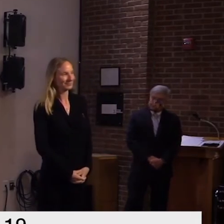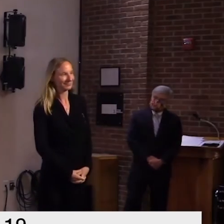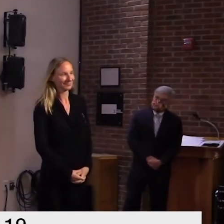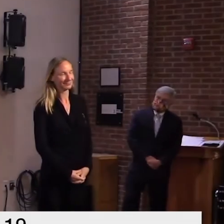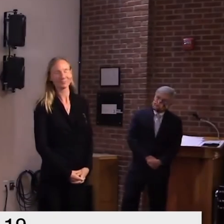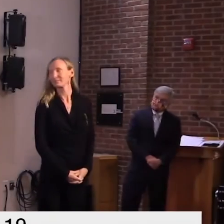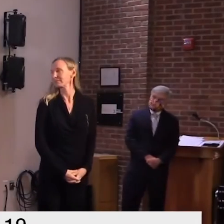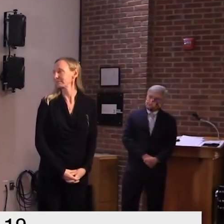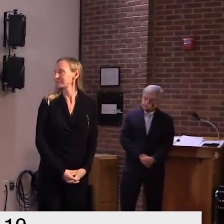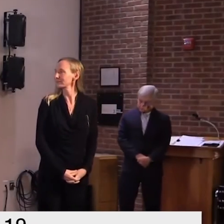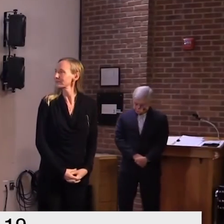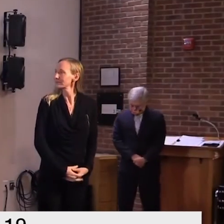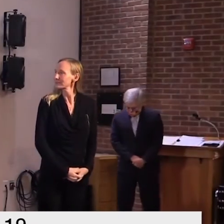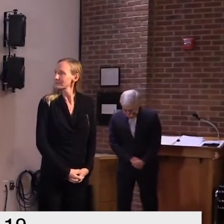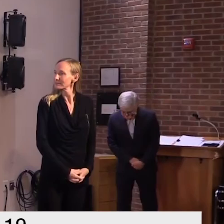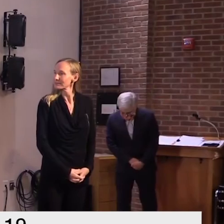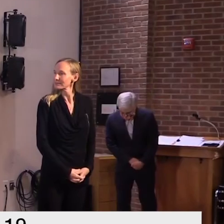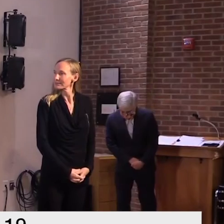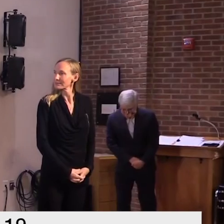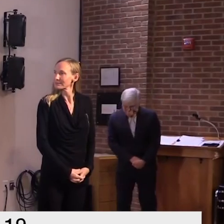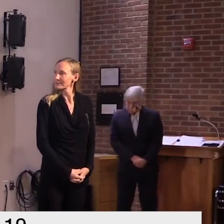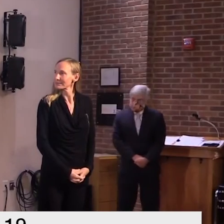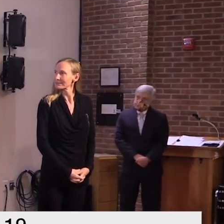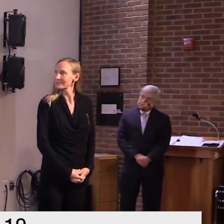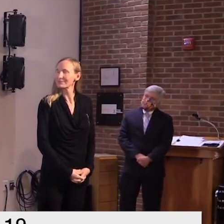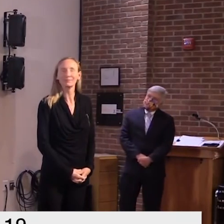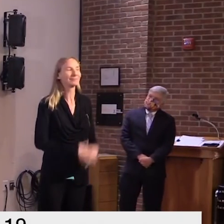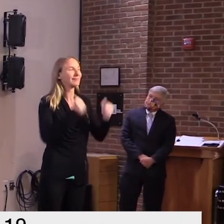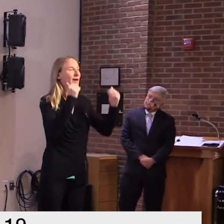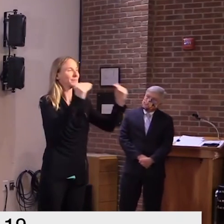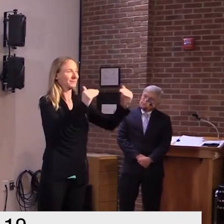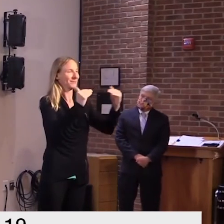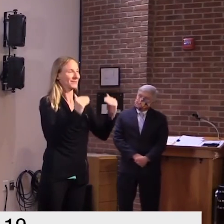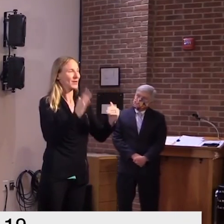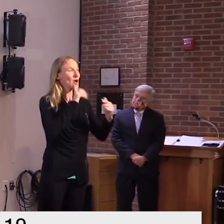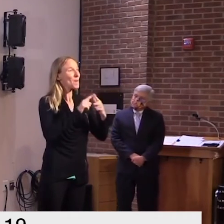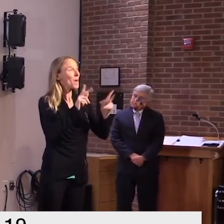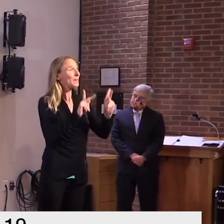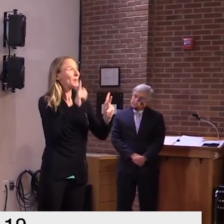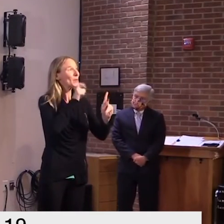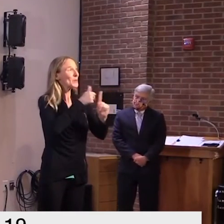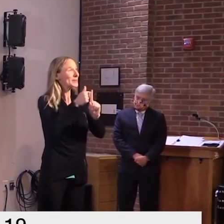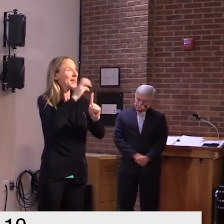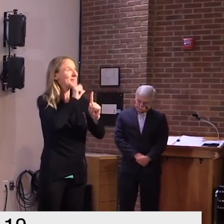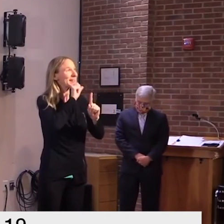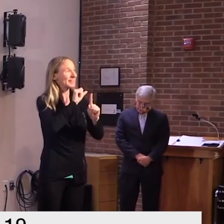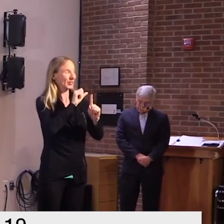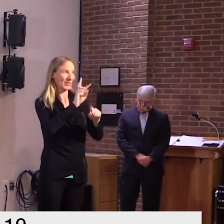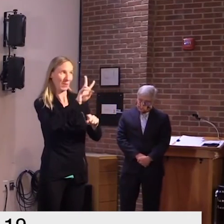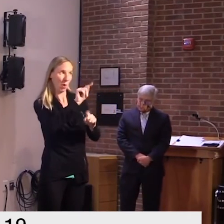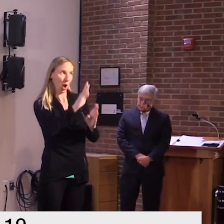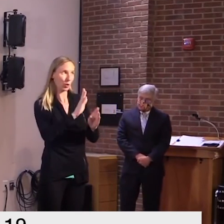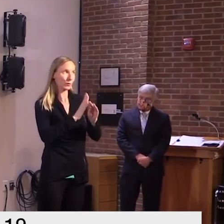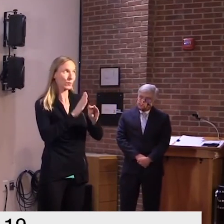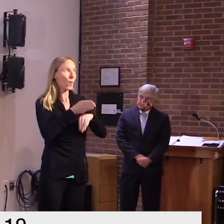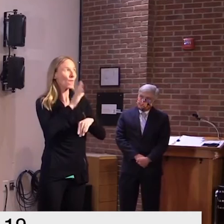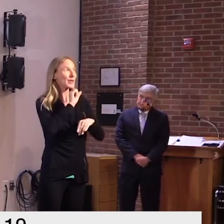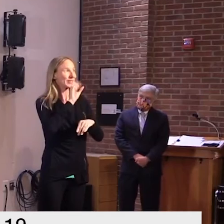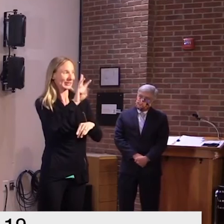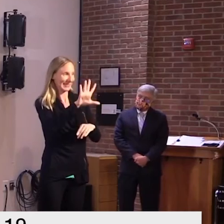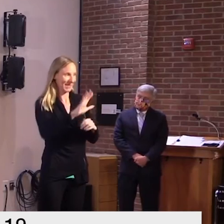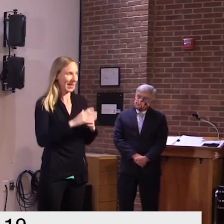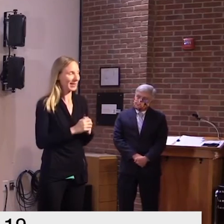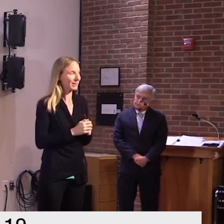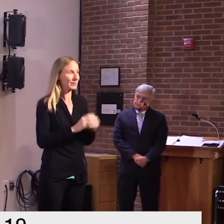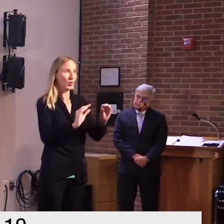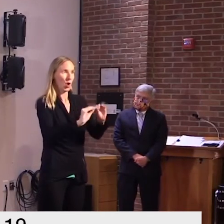over 65. so obviously uh